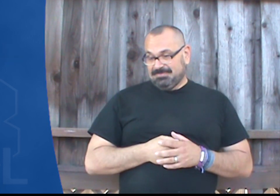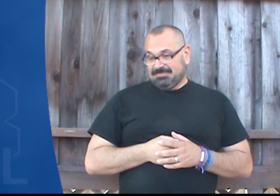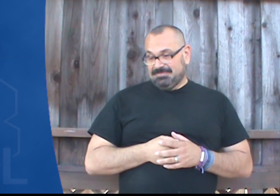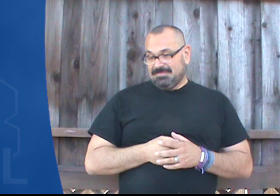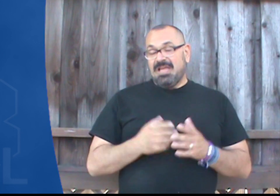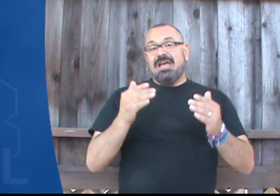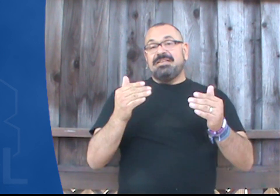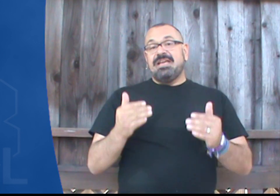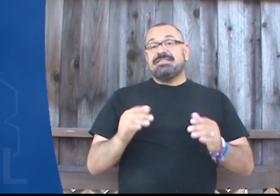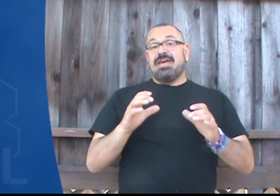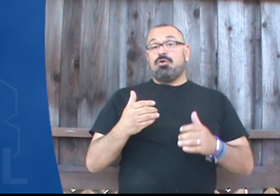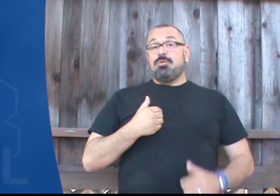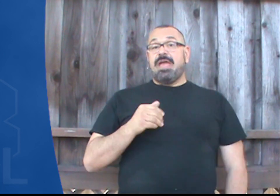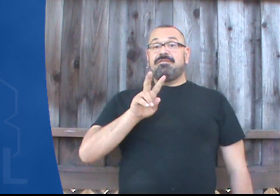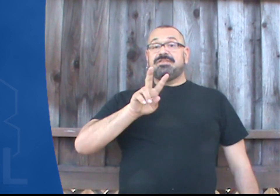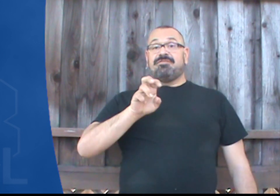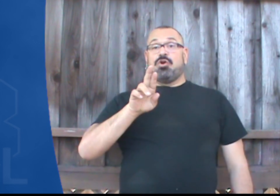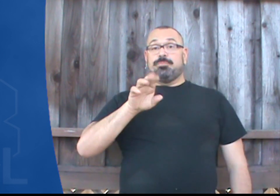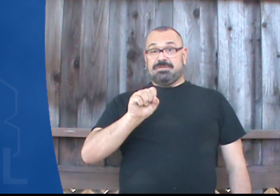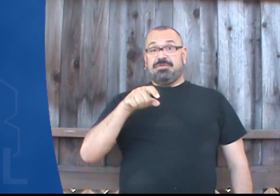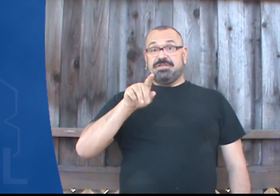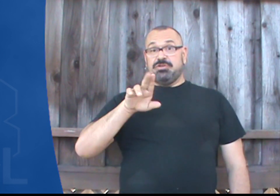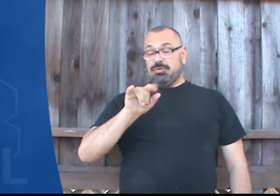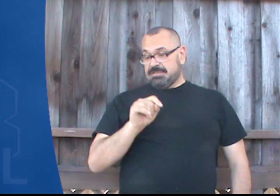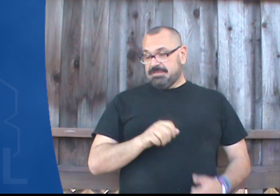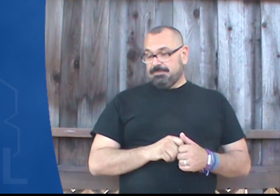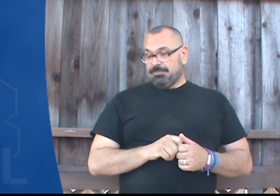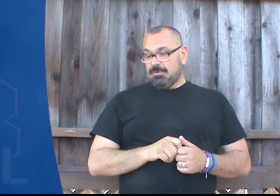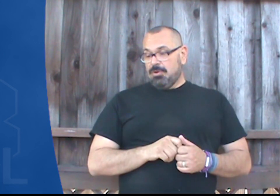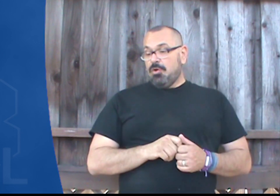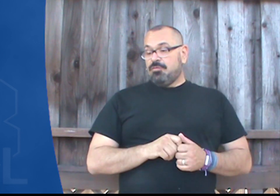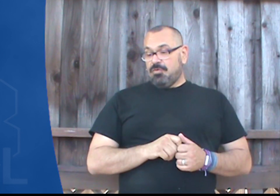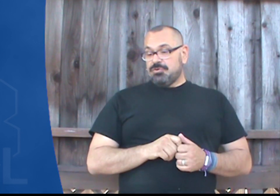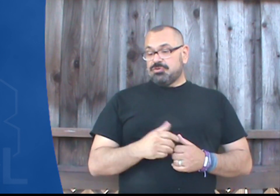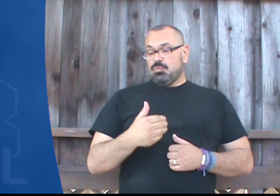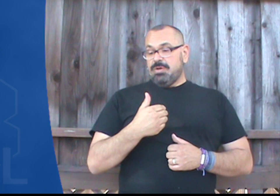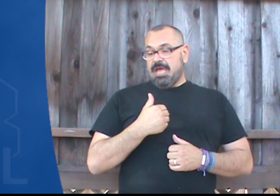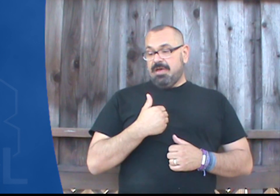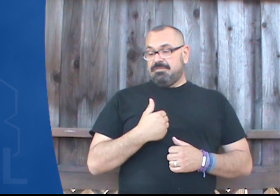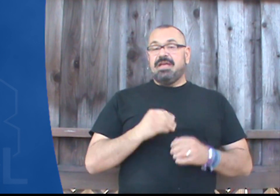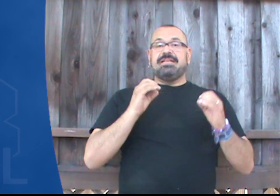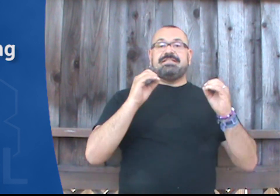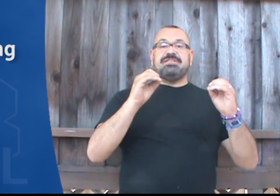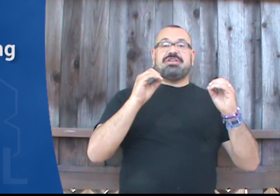Next category we have is verbs for this unit. First, we have teaching.